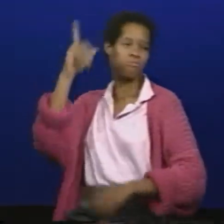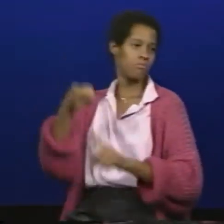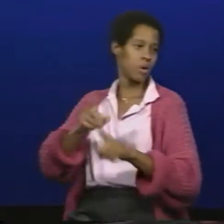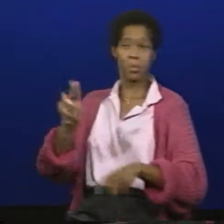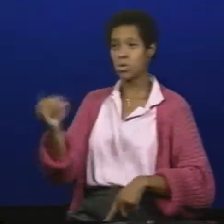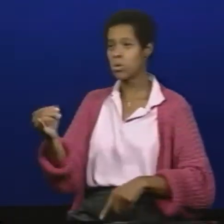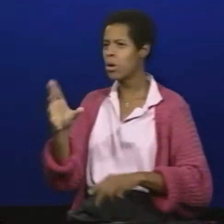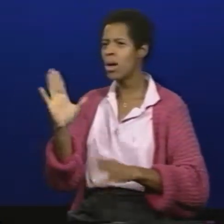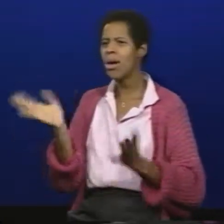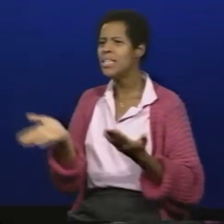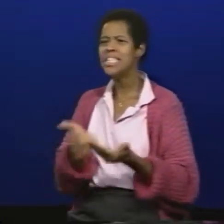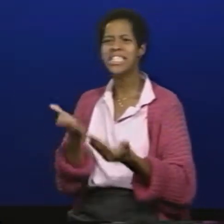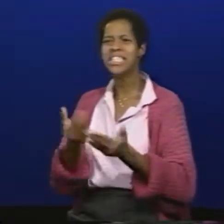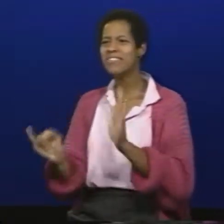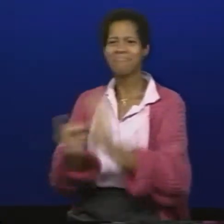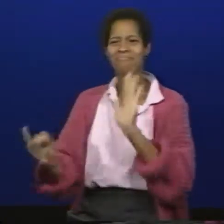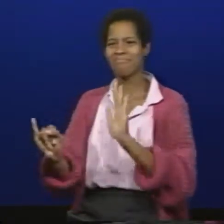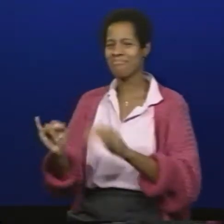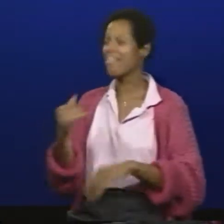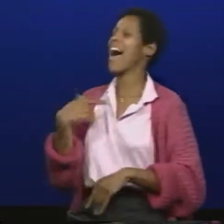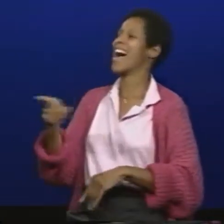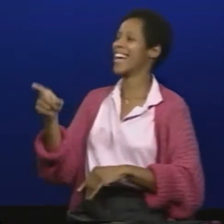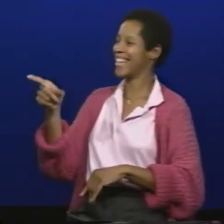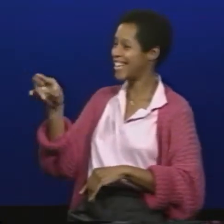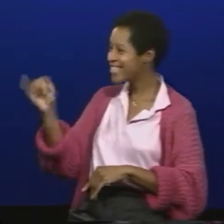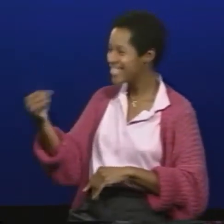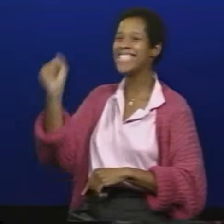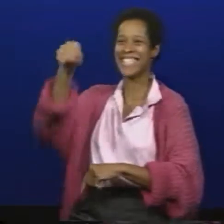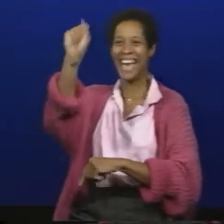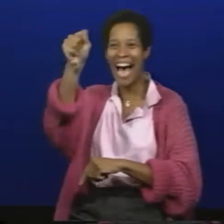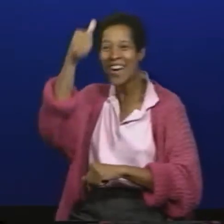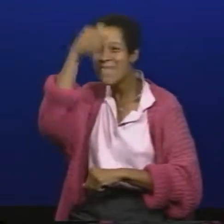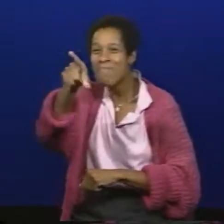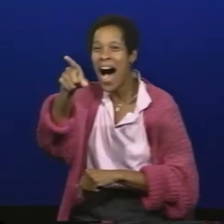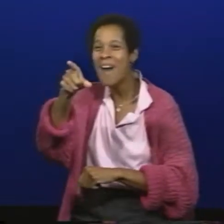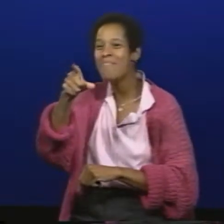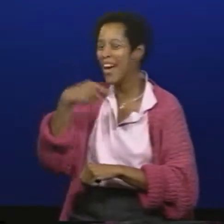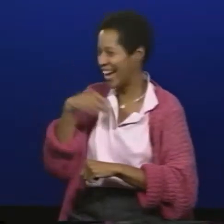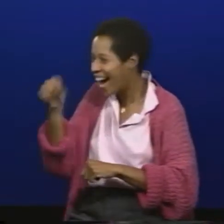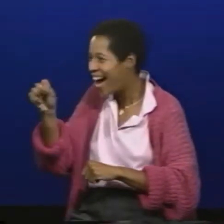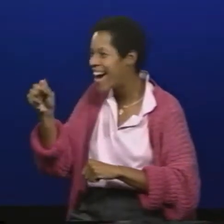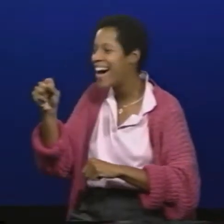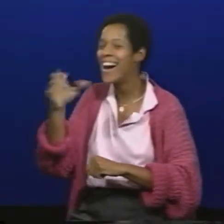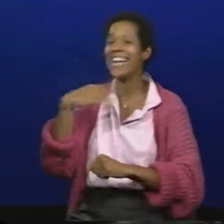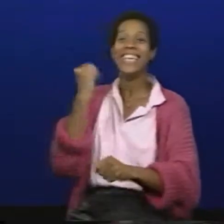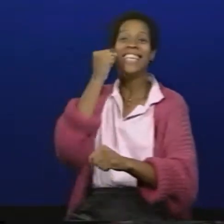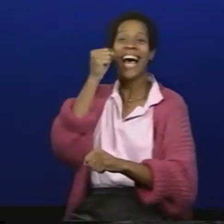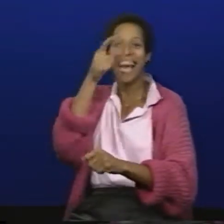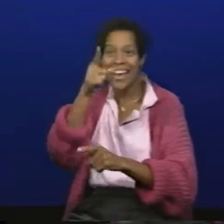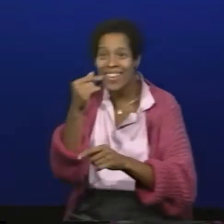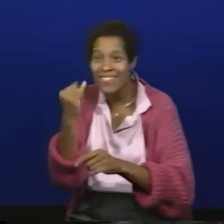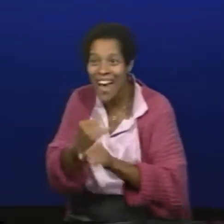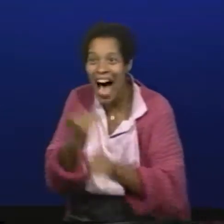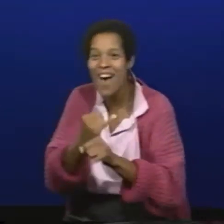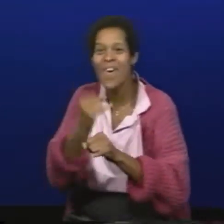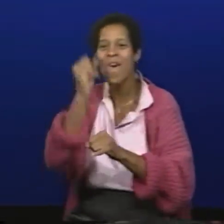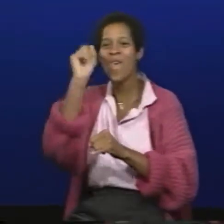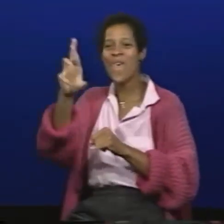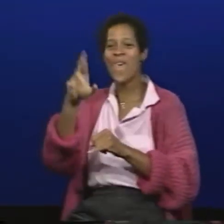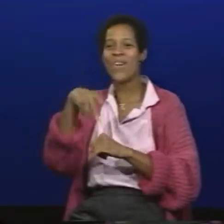again because I felt more comfortable and felt it was okay for adults to use that so now when I run into kids around Gallaudet that knew me from